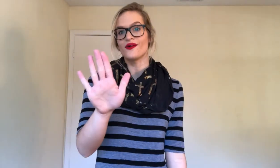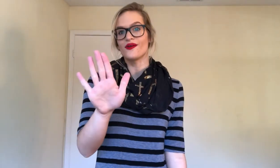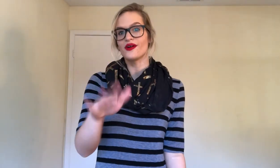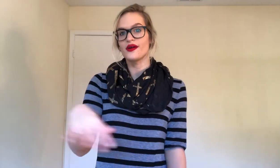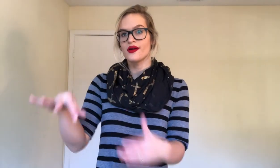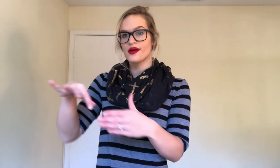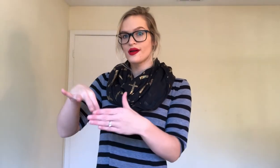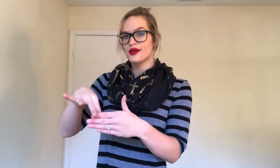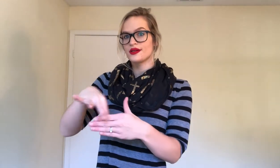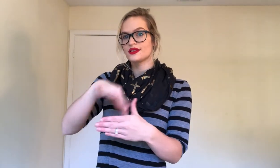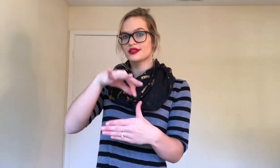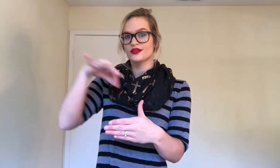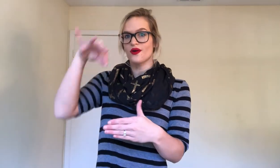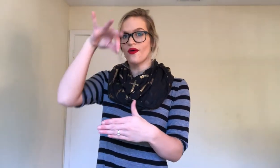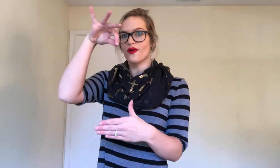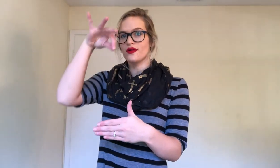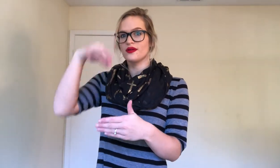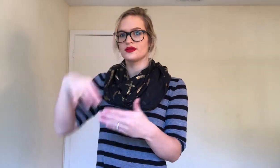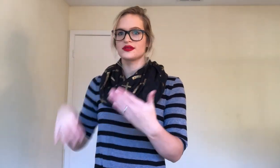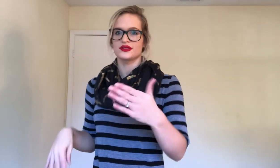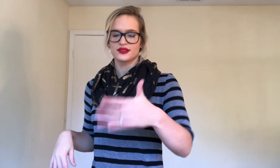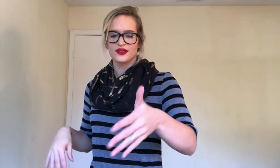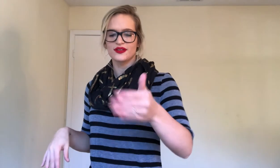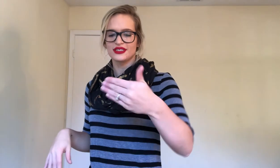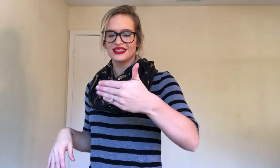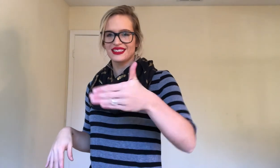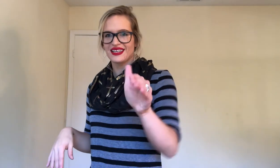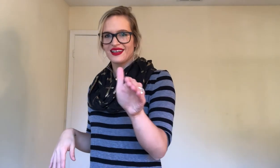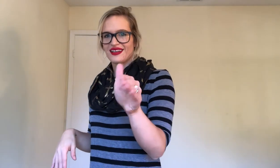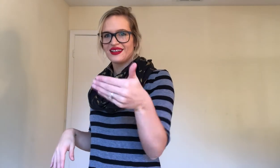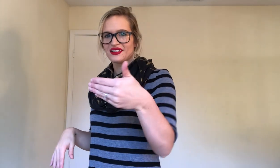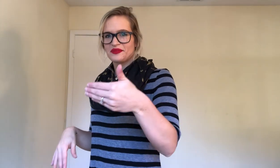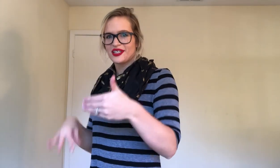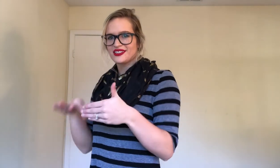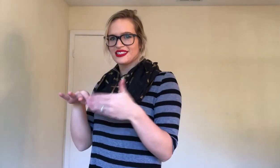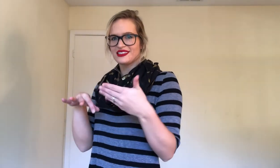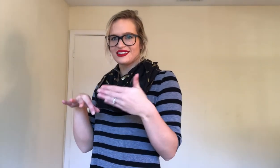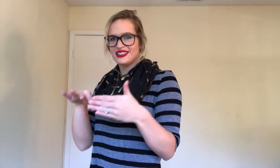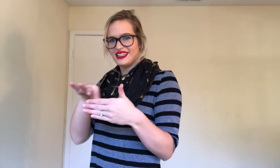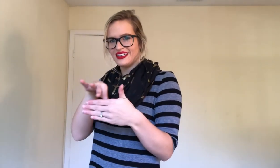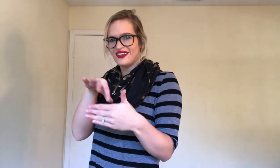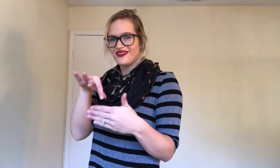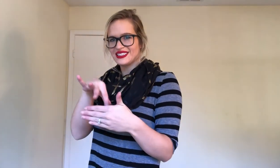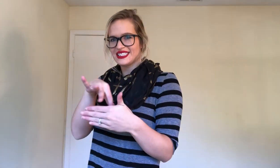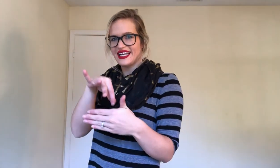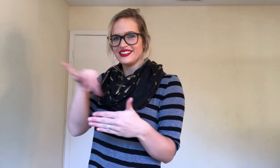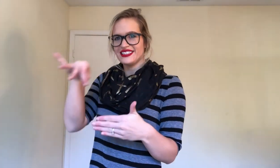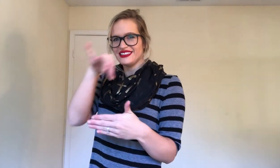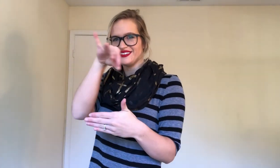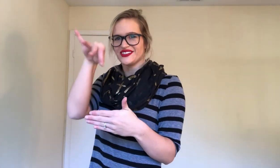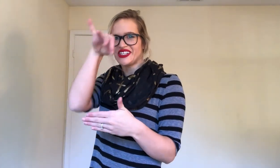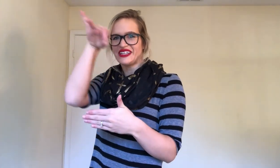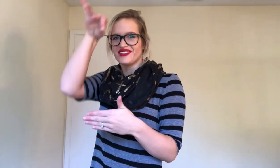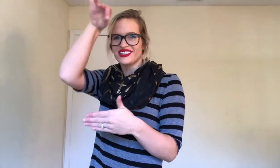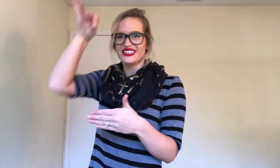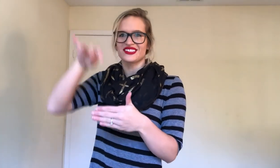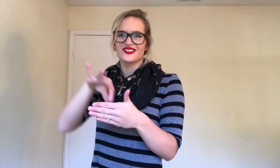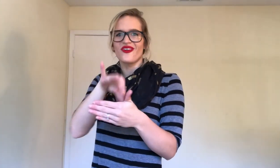Your. Soul. So. Soul. This is like. The persons. And then you go inside it. And you grab the little soul.